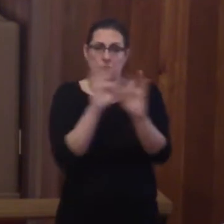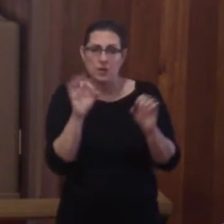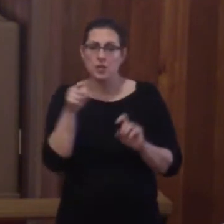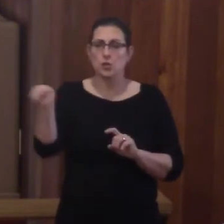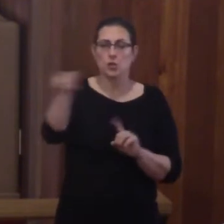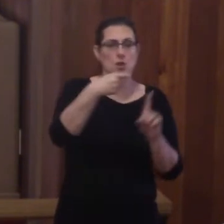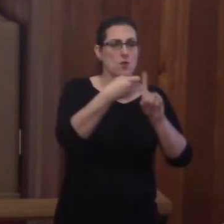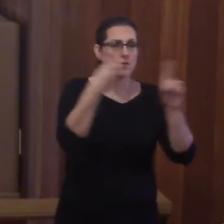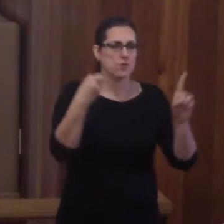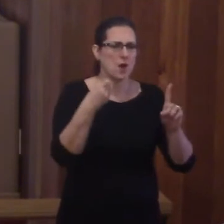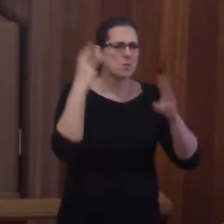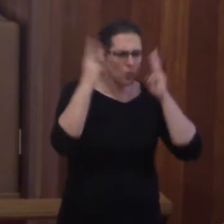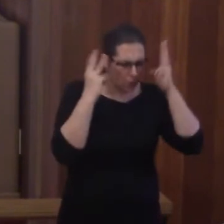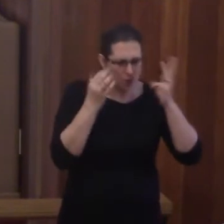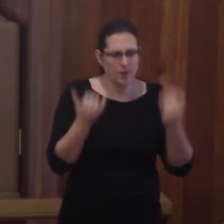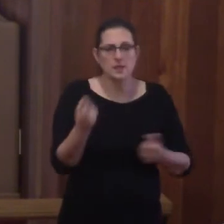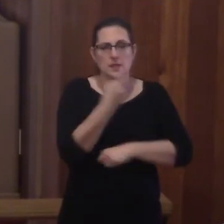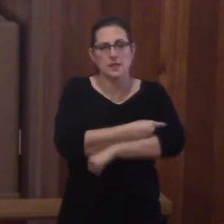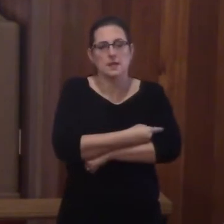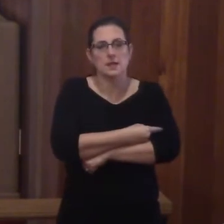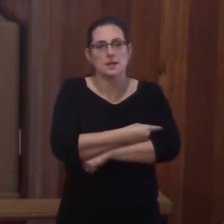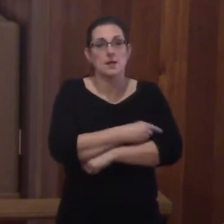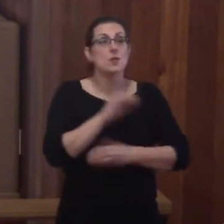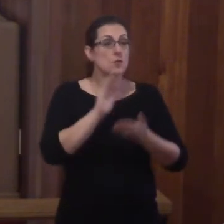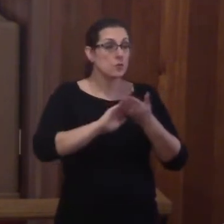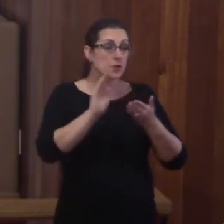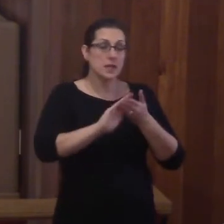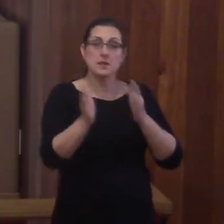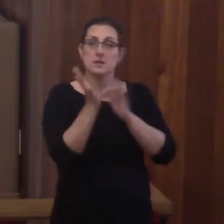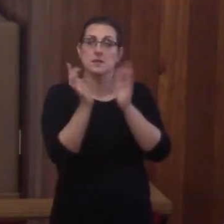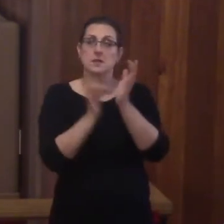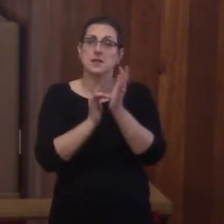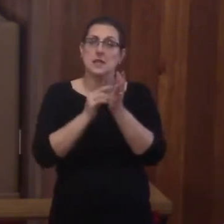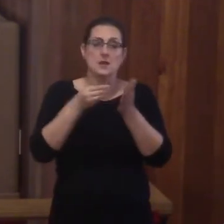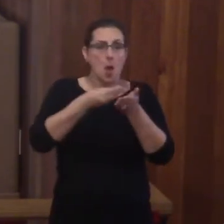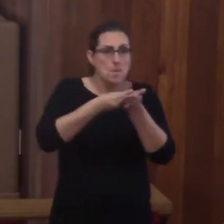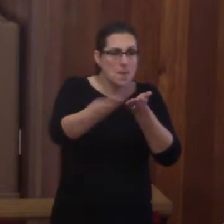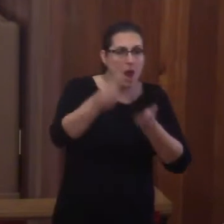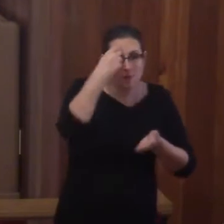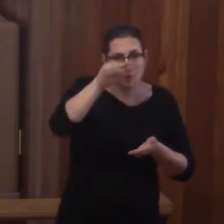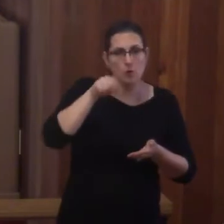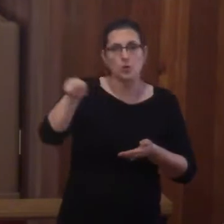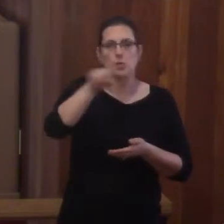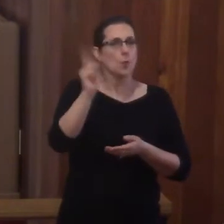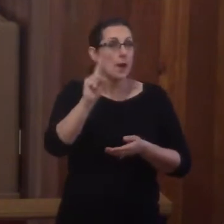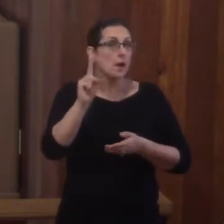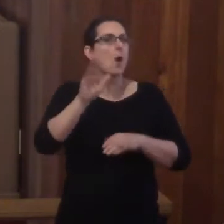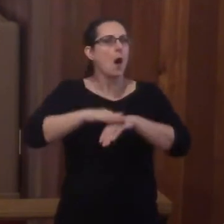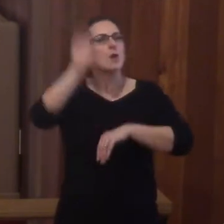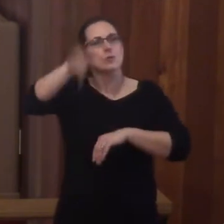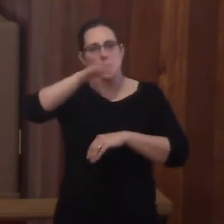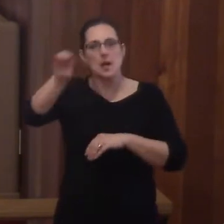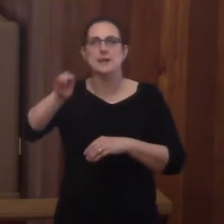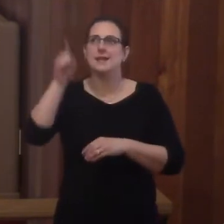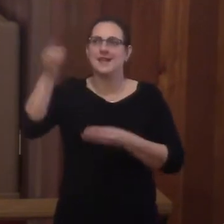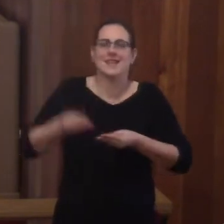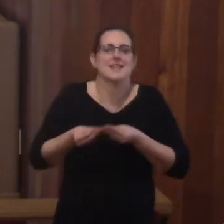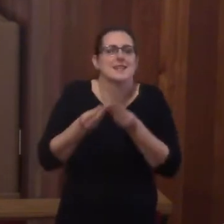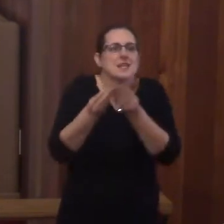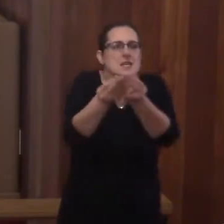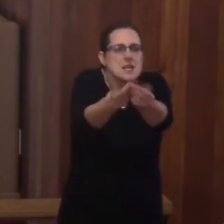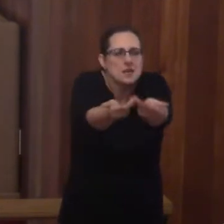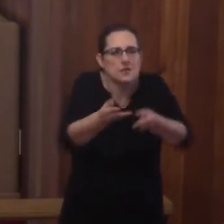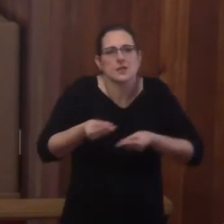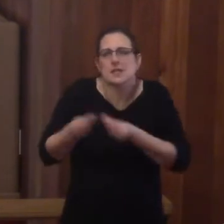from every worry today. The forgiveness Jesus purchased for you on the cross, and now gives to you abundantly in the